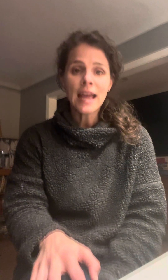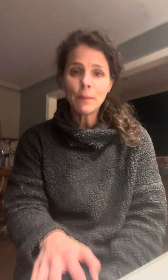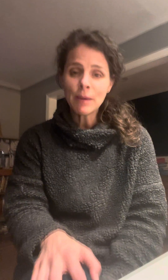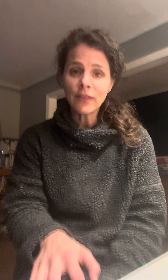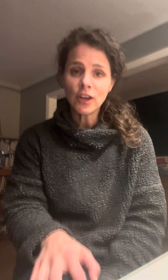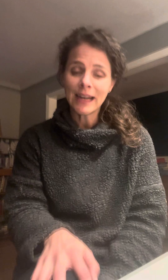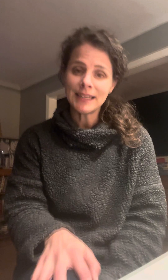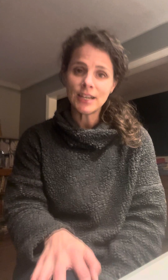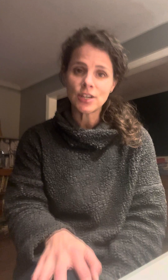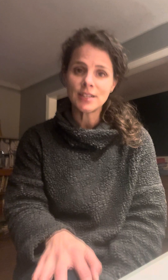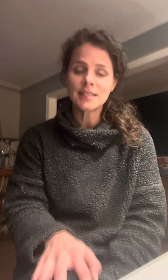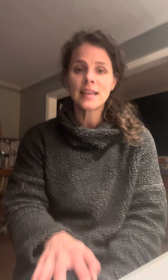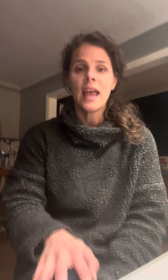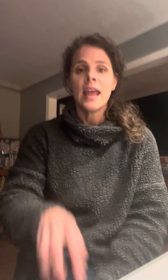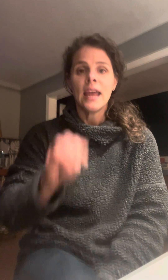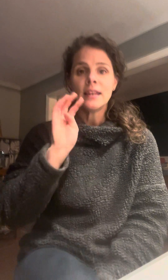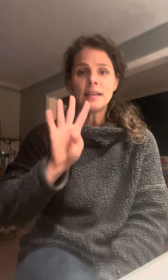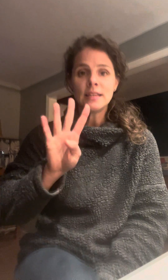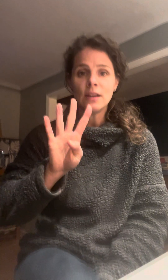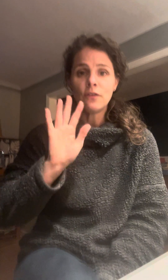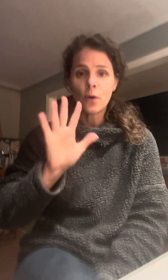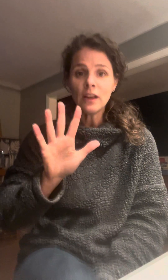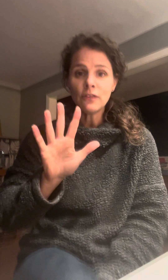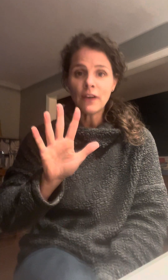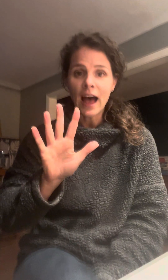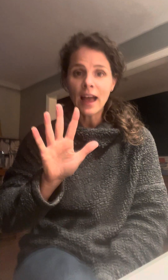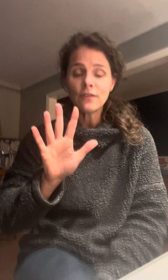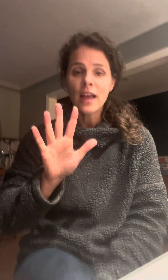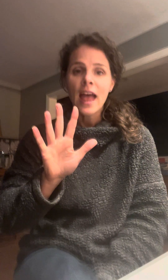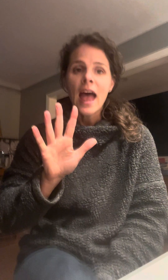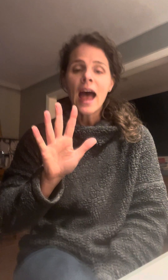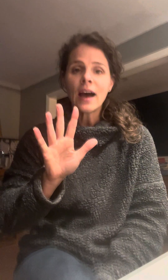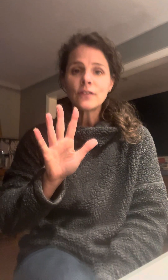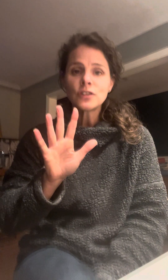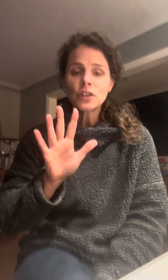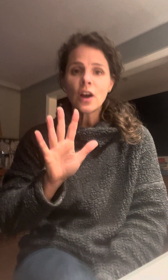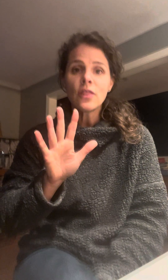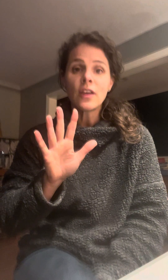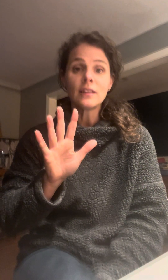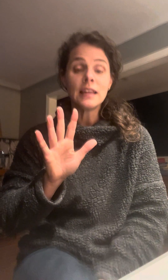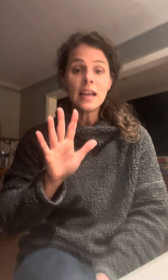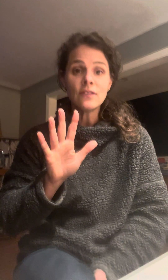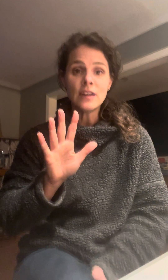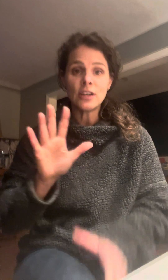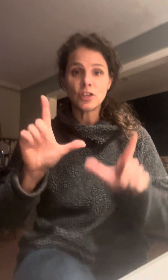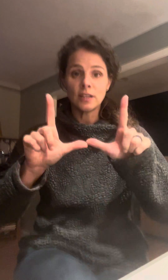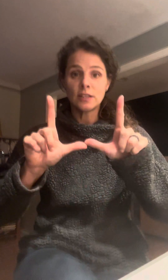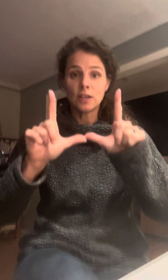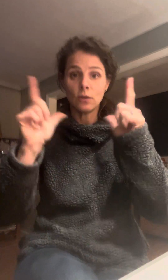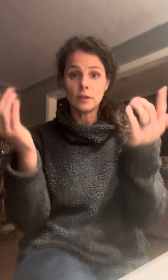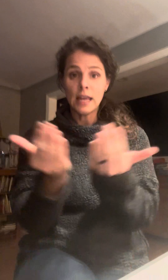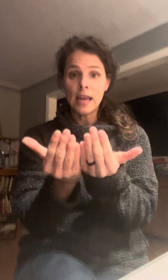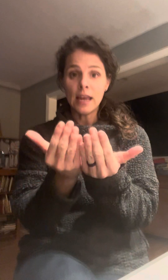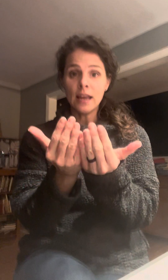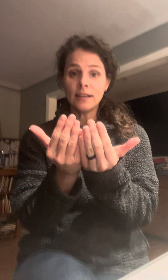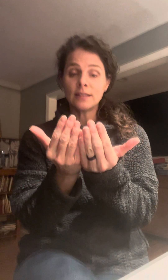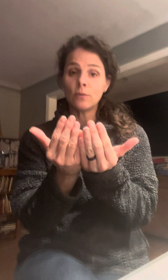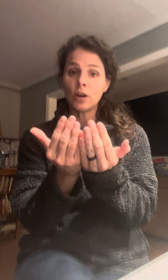Tell me about the United Nations. In 1945, after the League of Nations, so League is the word,